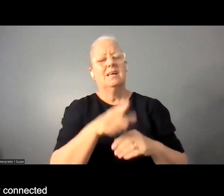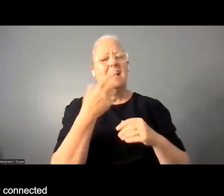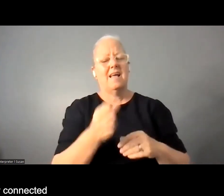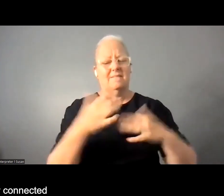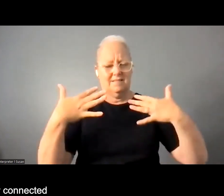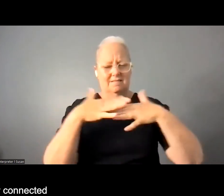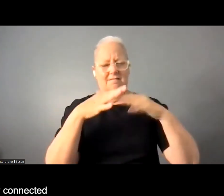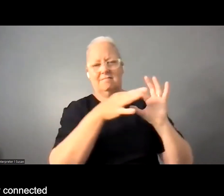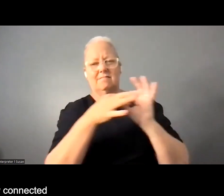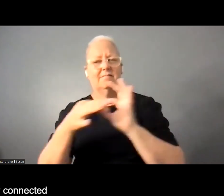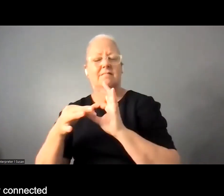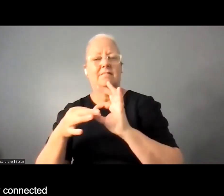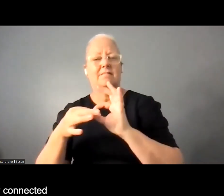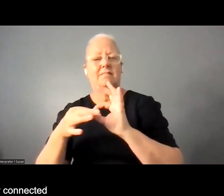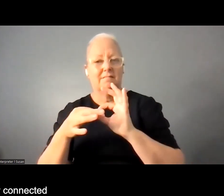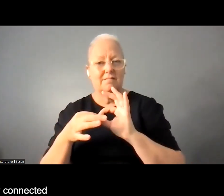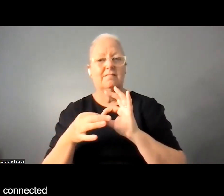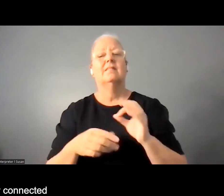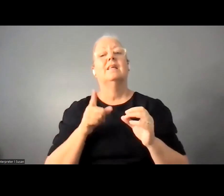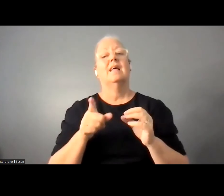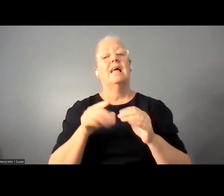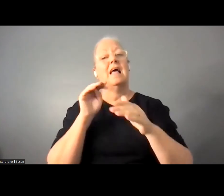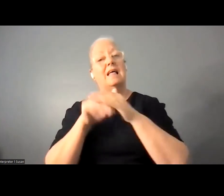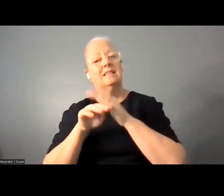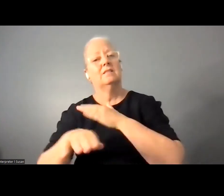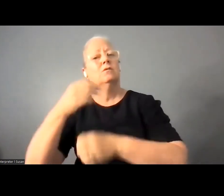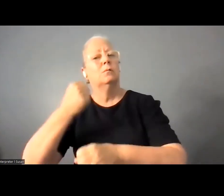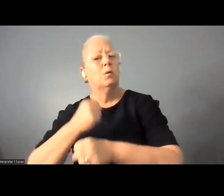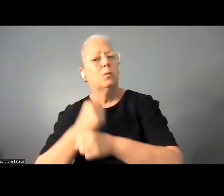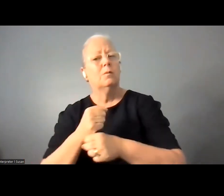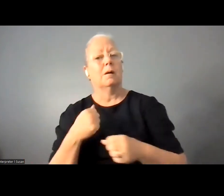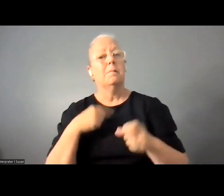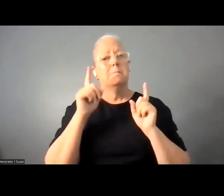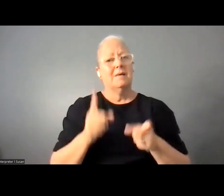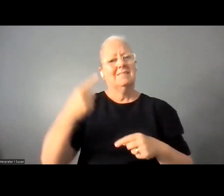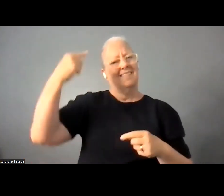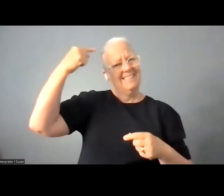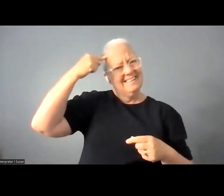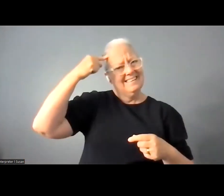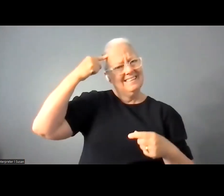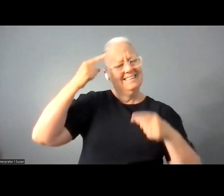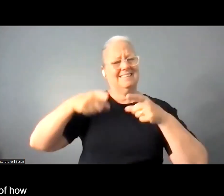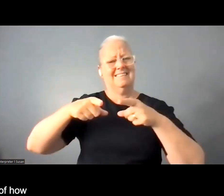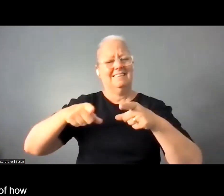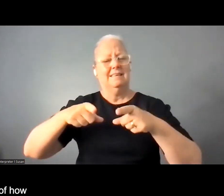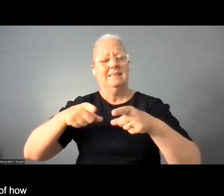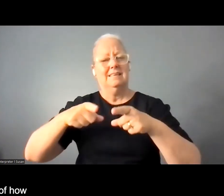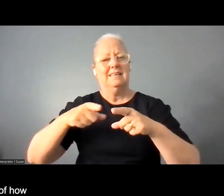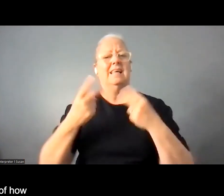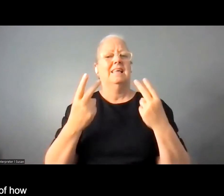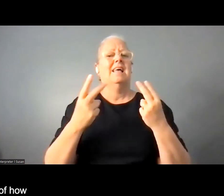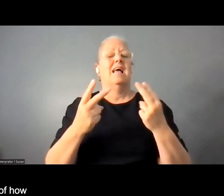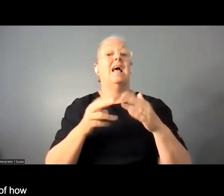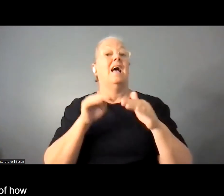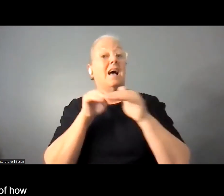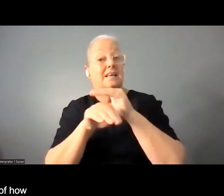of connected with our access to employment so we really need to look at that large ecology of access in terms